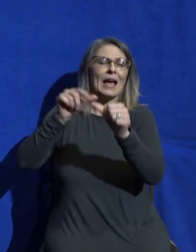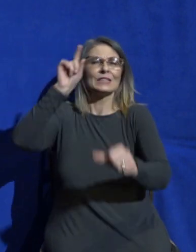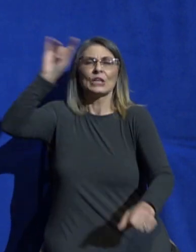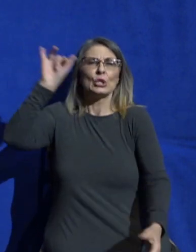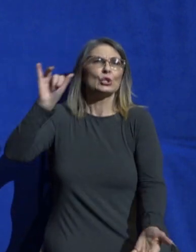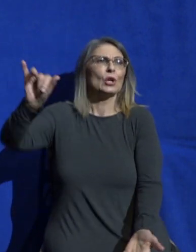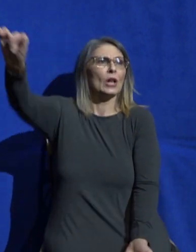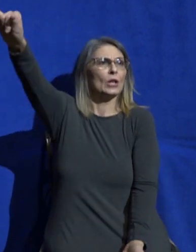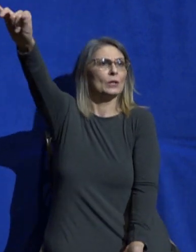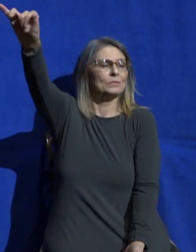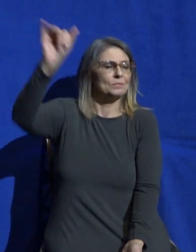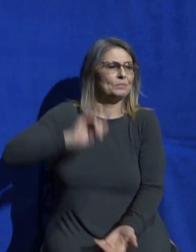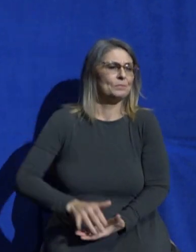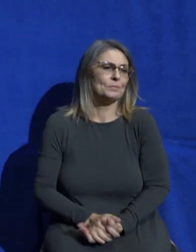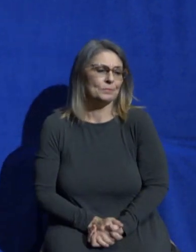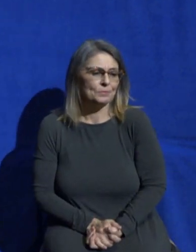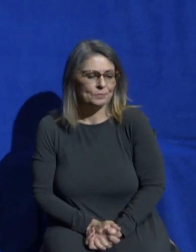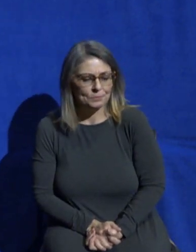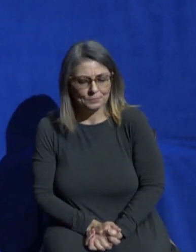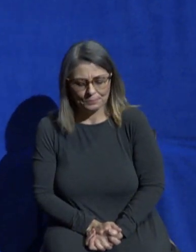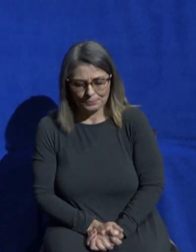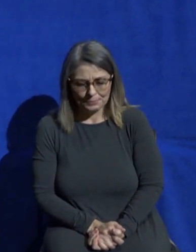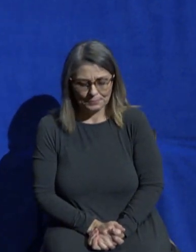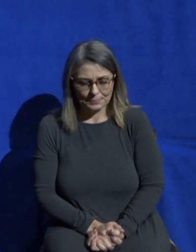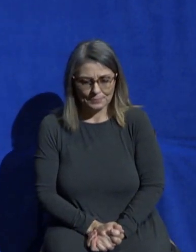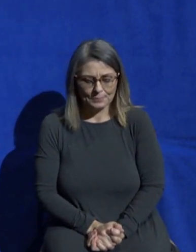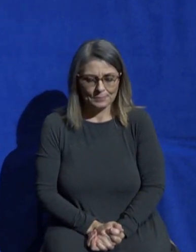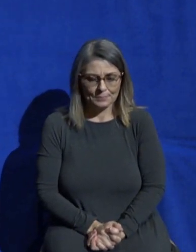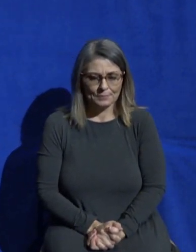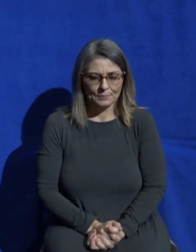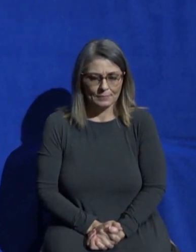we pray all this in Jesus name amen amen